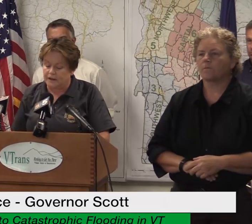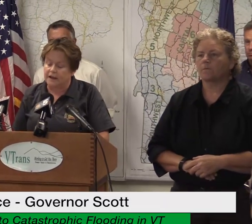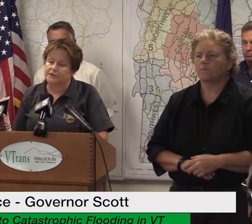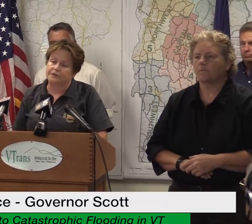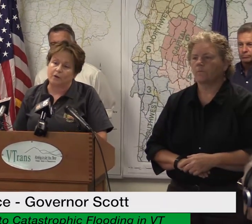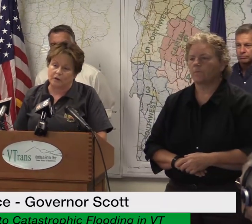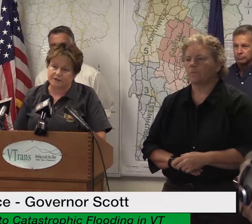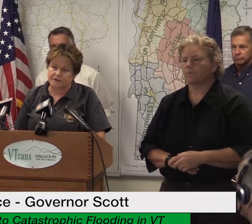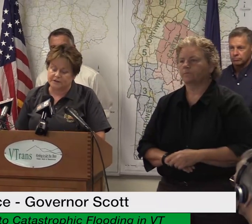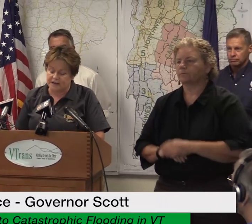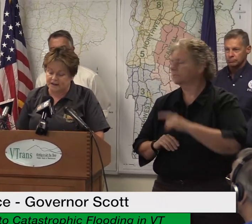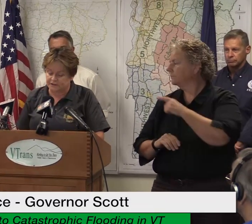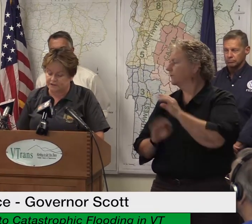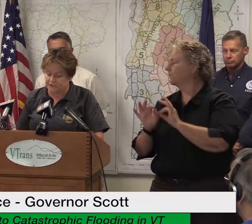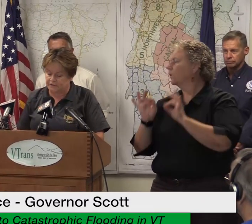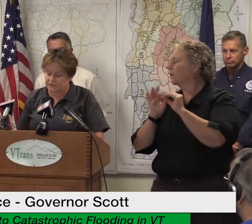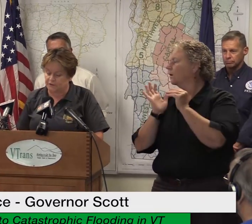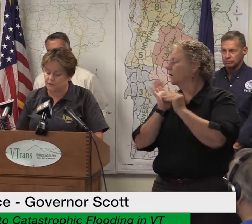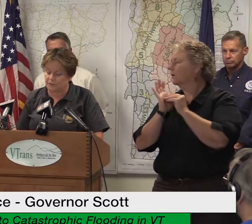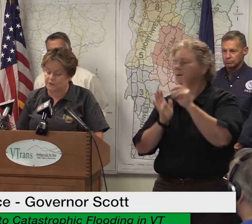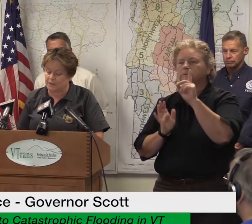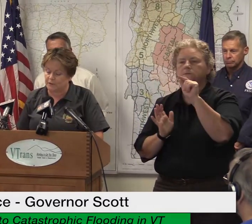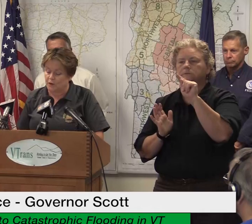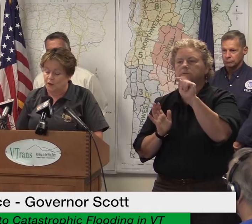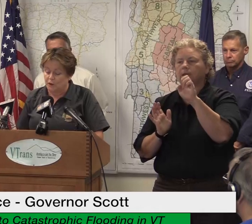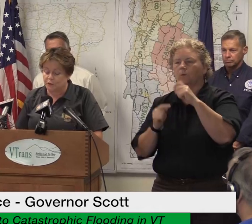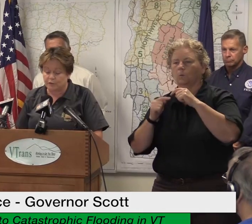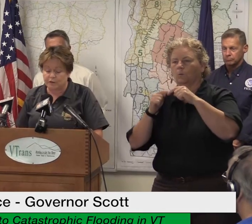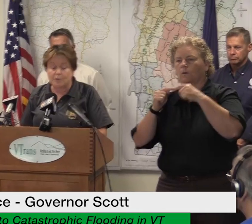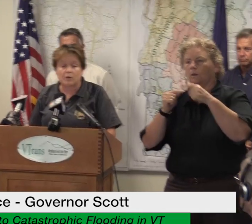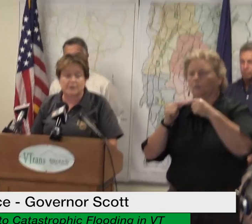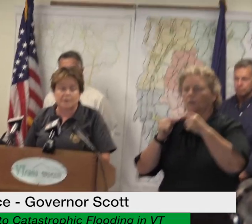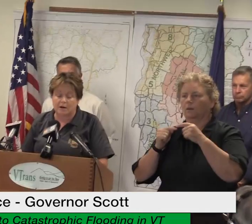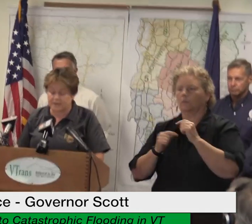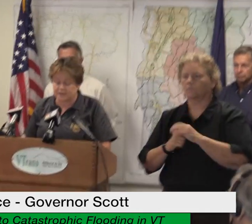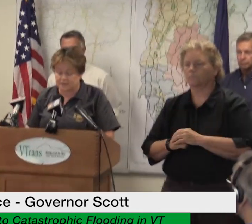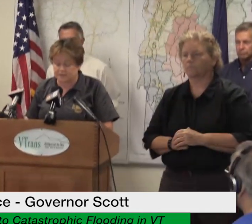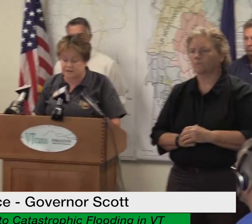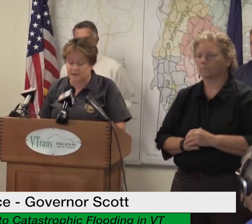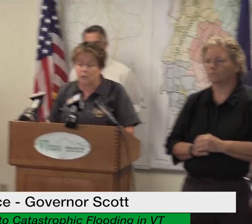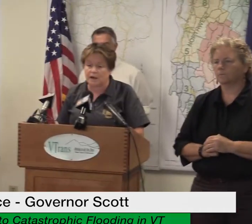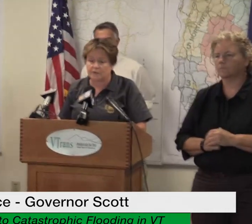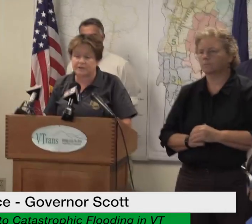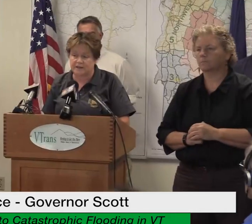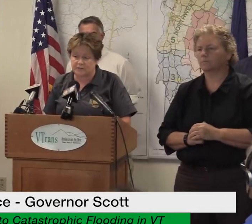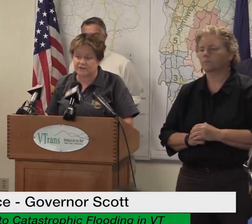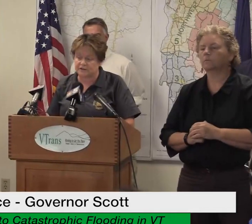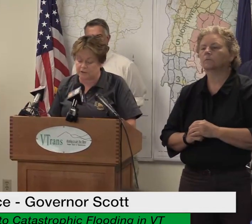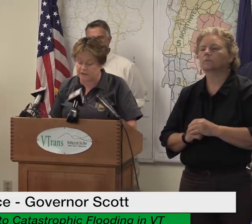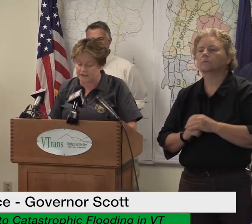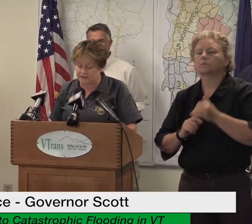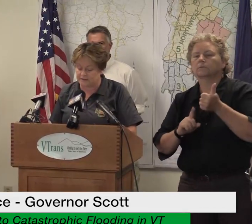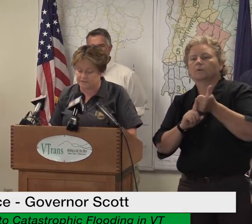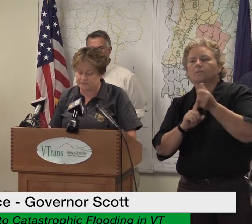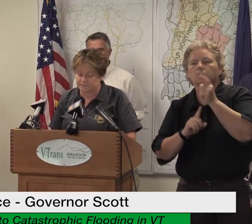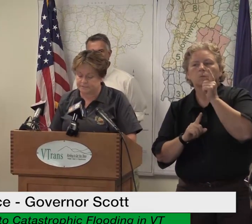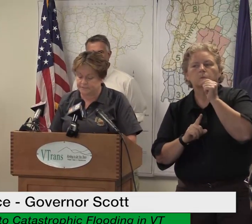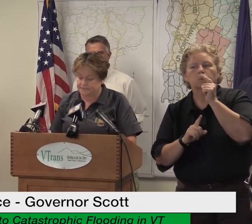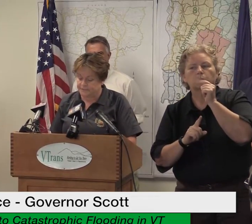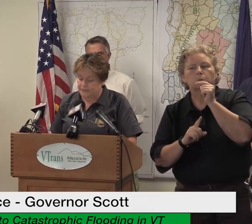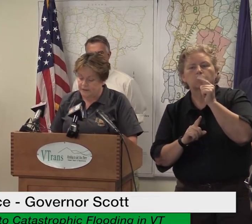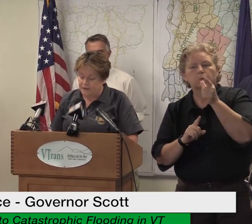and of course the next few fields will be about who the reporting party is and where the damage is located